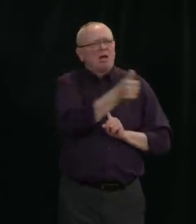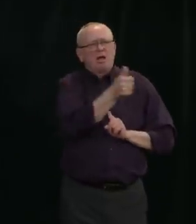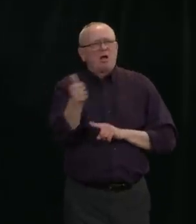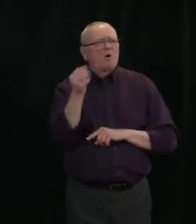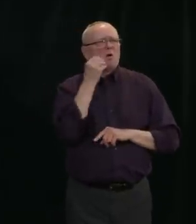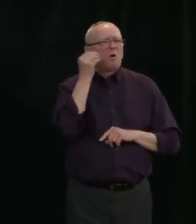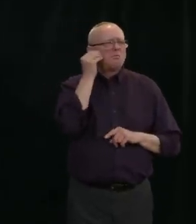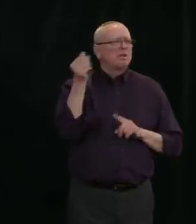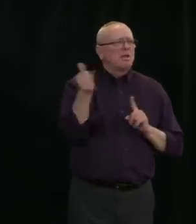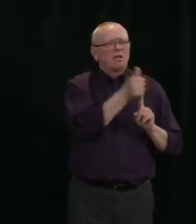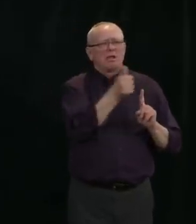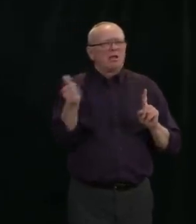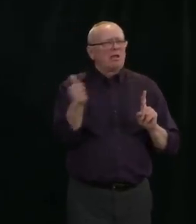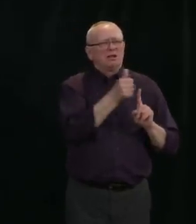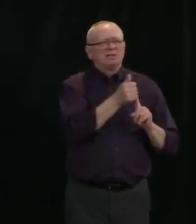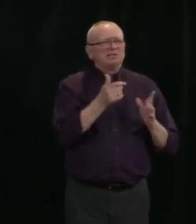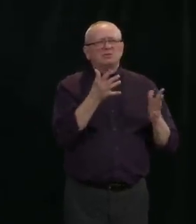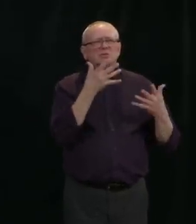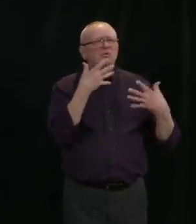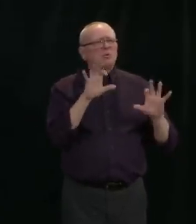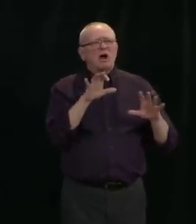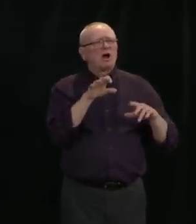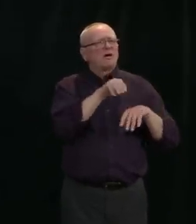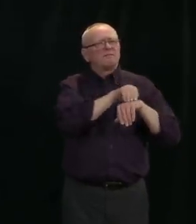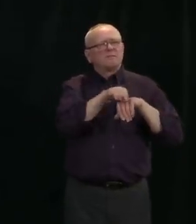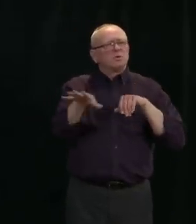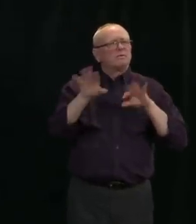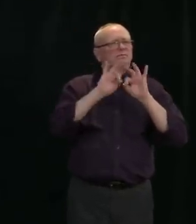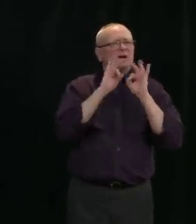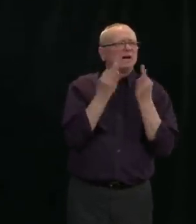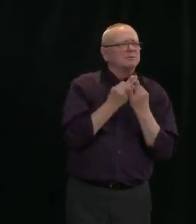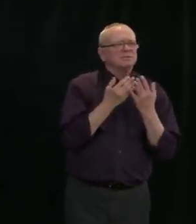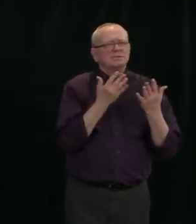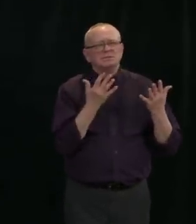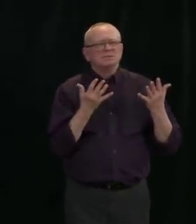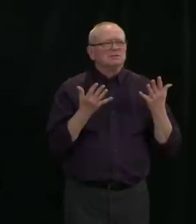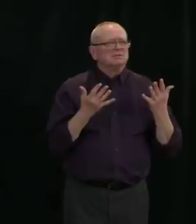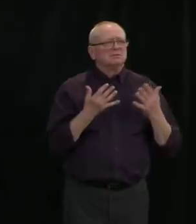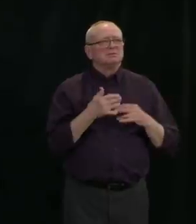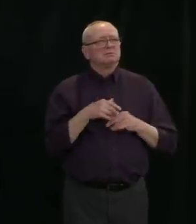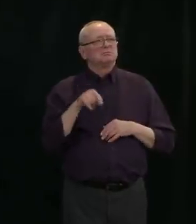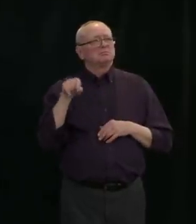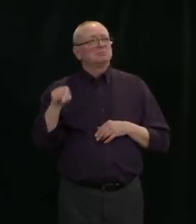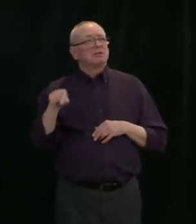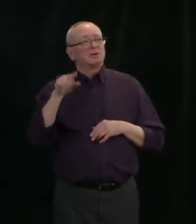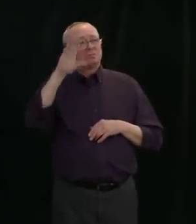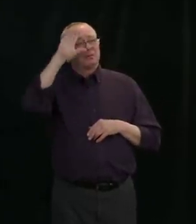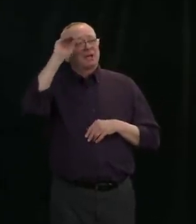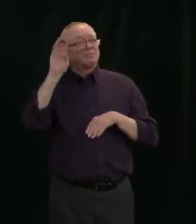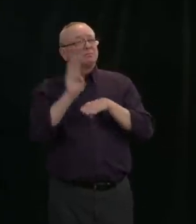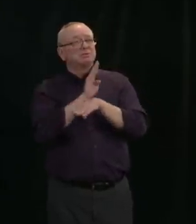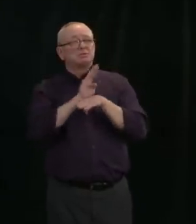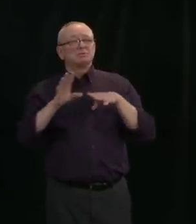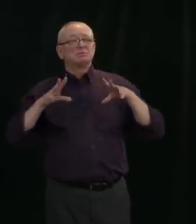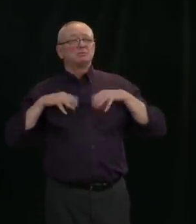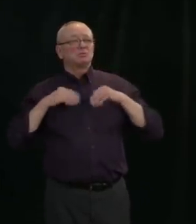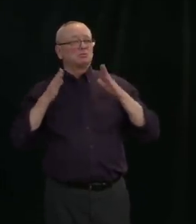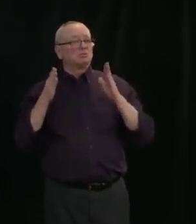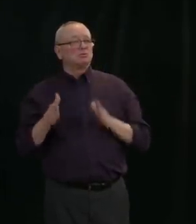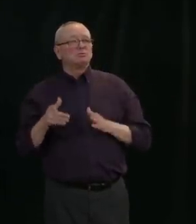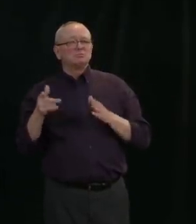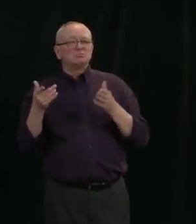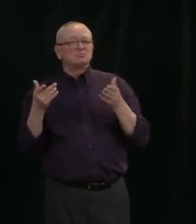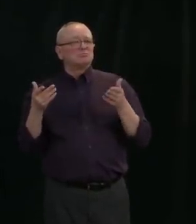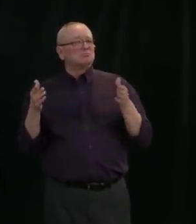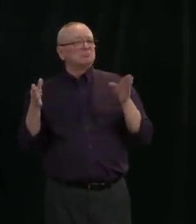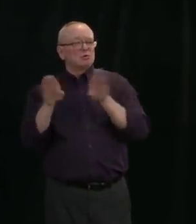being at home and potentially infecting their family. Even though his businesses shuttered, Bruce and his employees stepped up to help that health worker and at